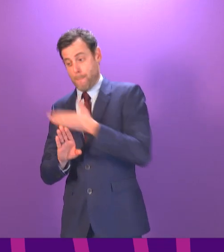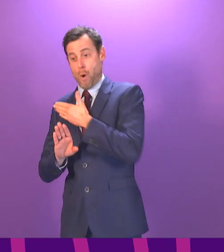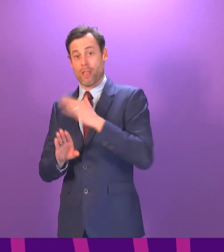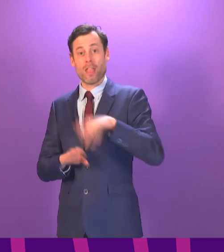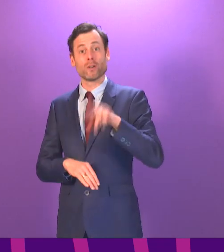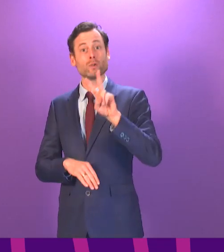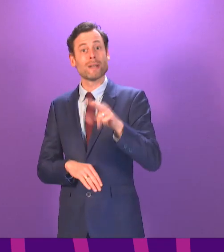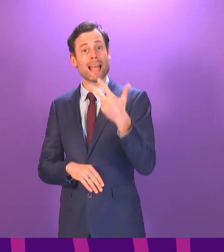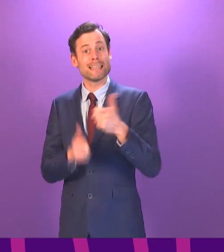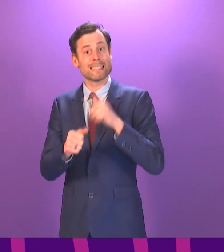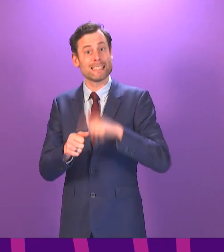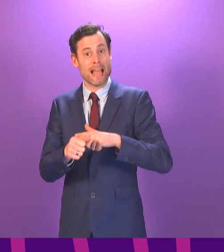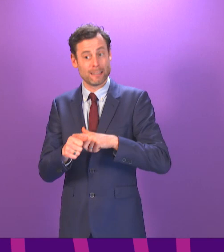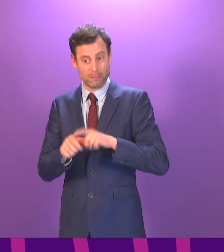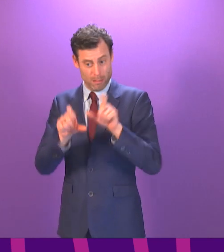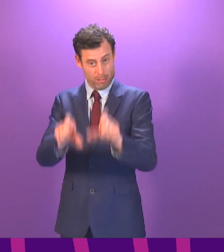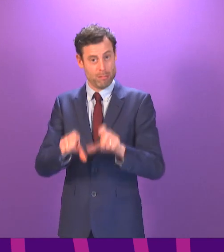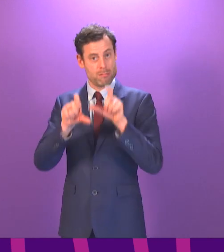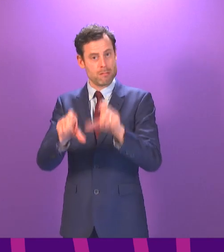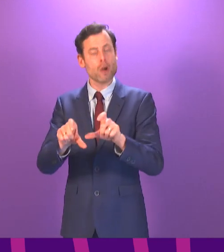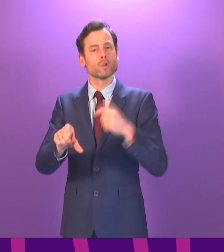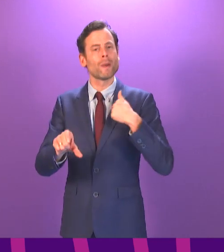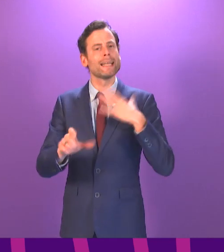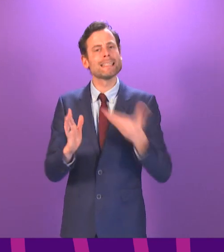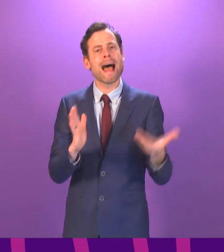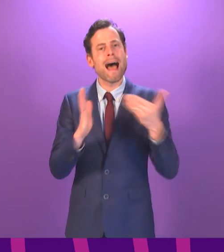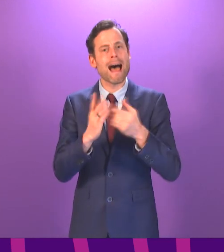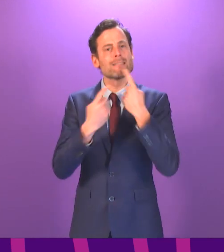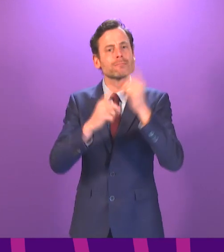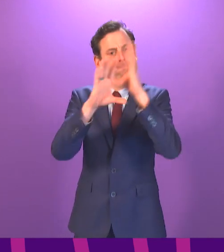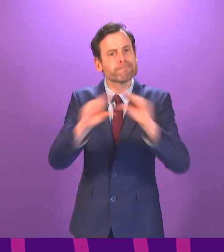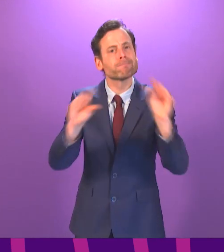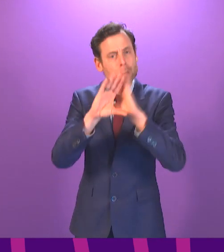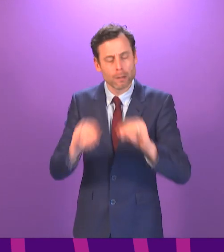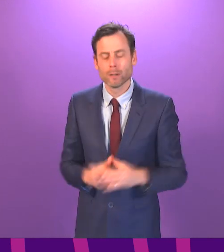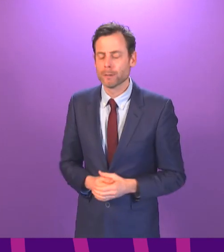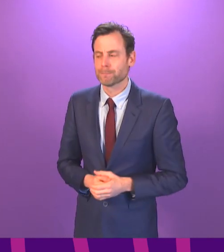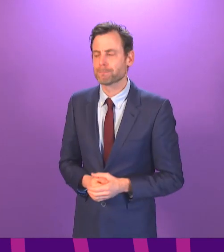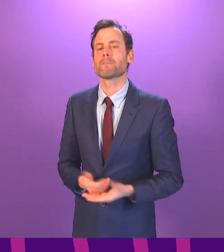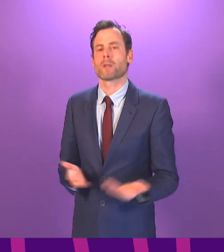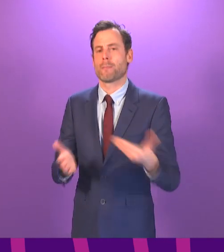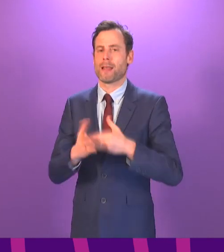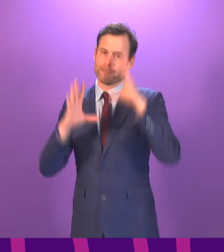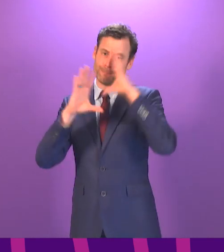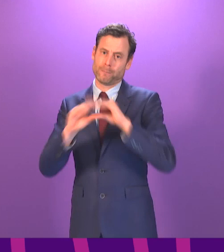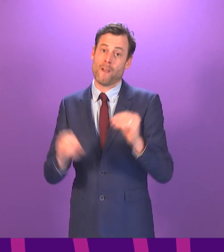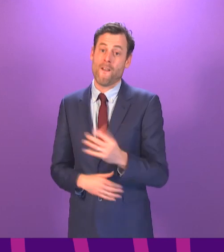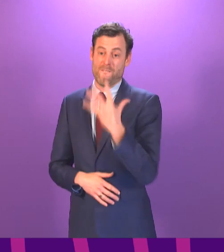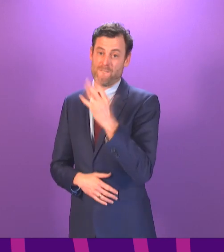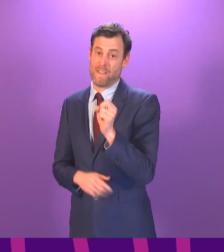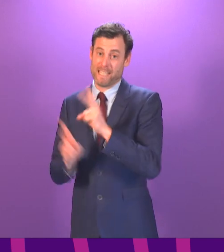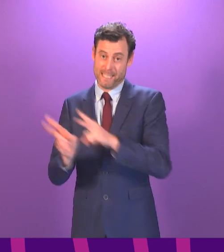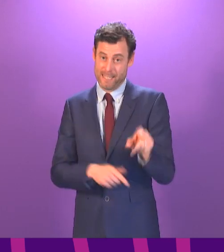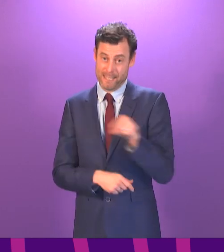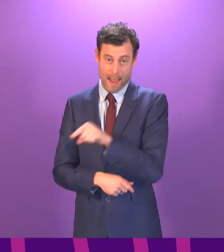I also regret to report that in the past 24 hours, a further 50 deaths were registered of patients who first tested positive in the past